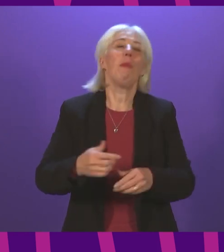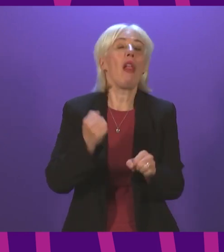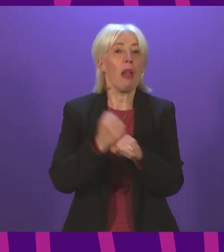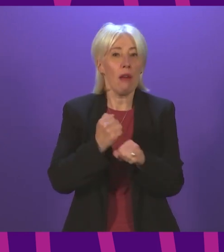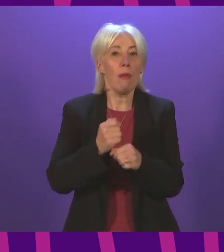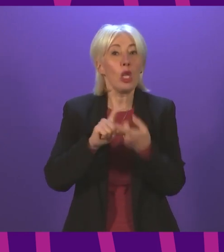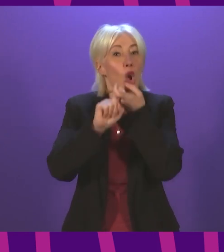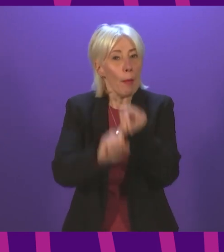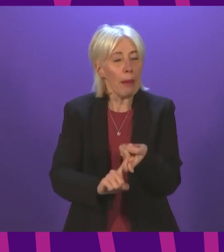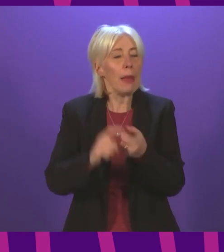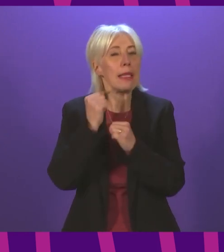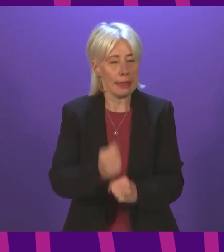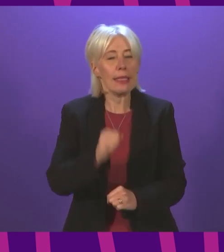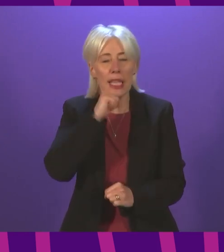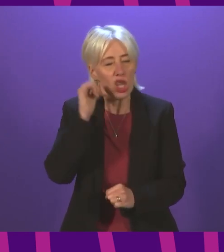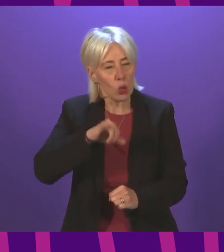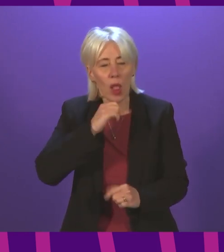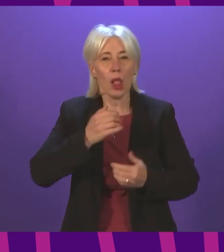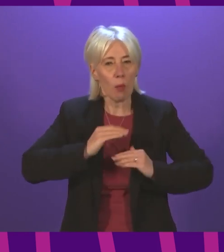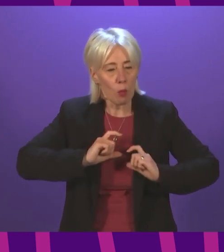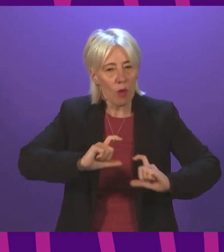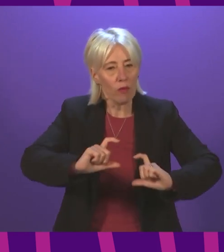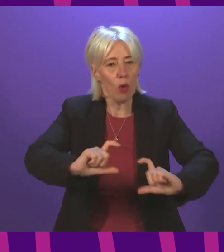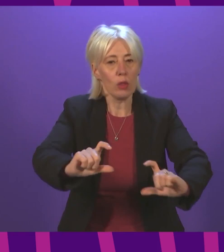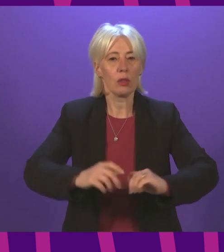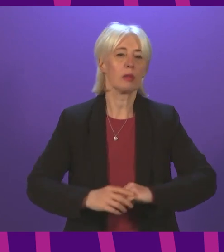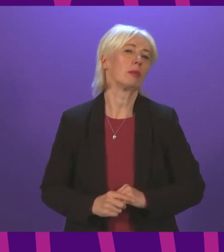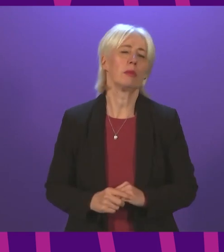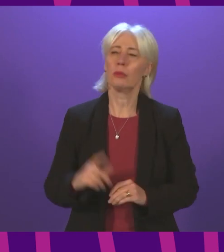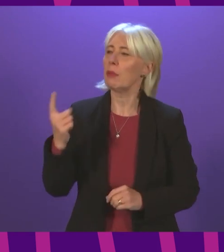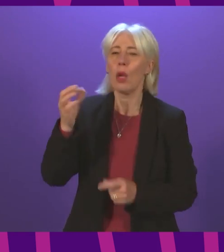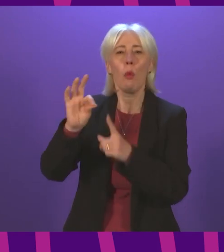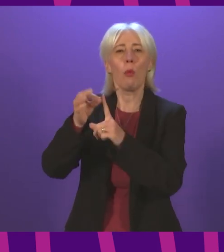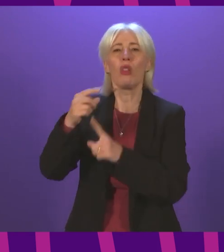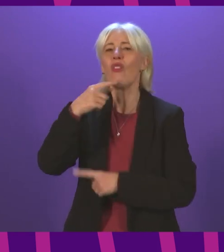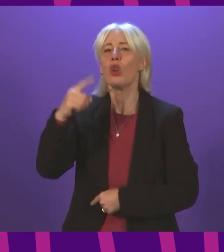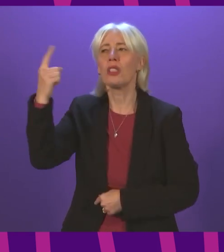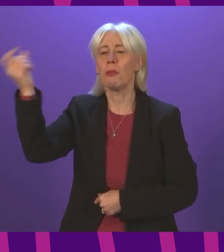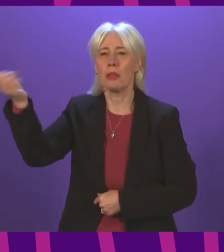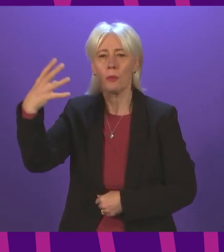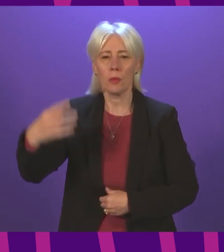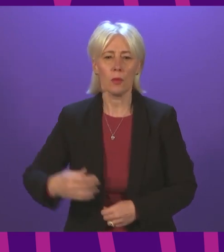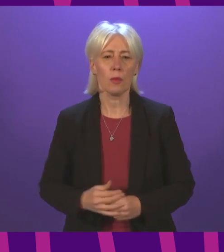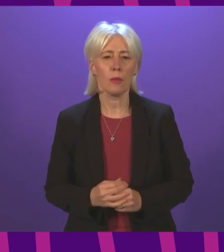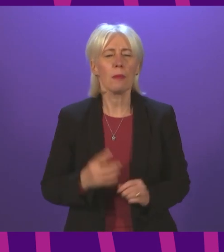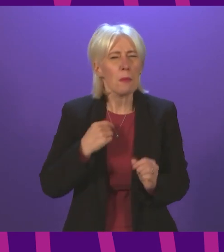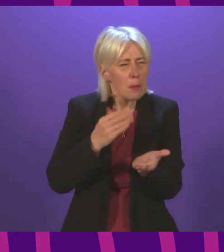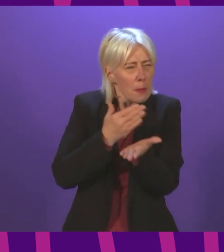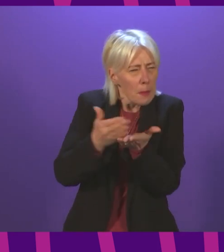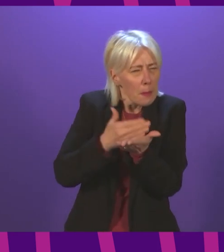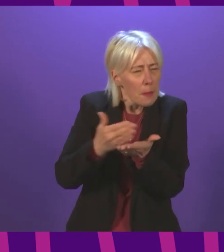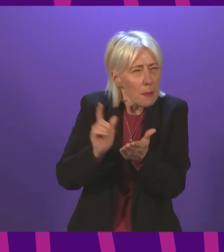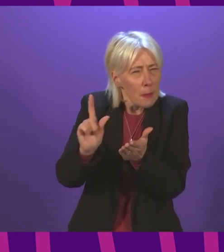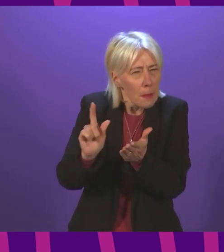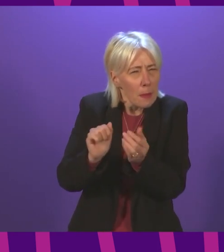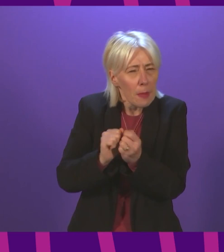given and will continue to take forward. Point of order. Christine Graham. Christine Christine I just seek clarification, the